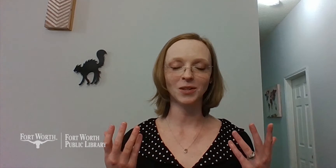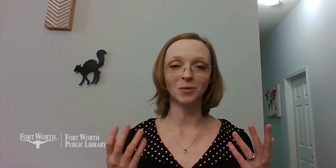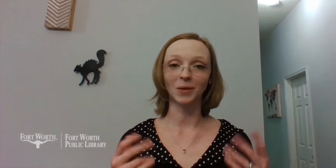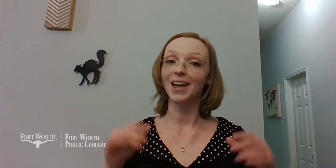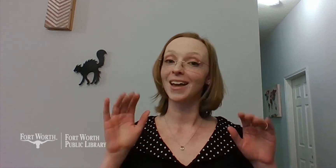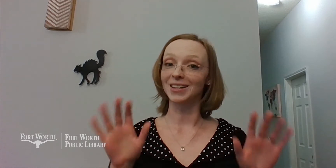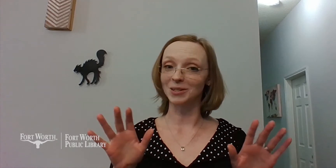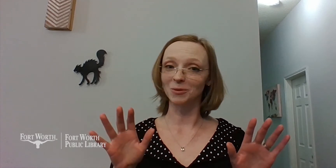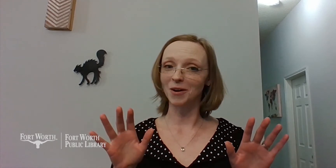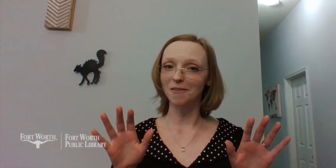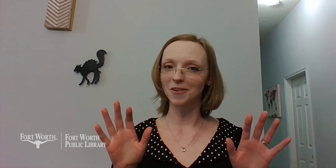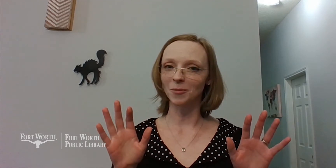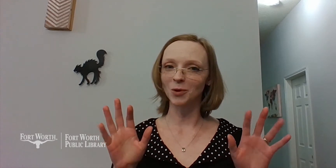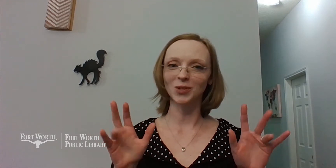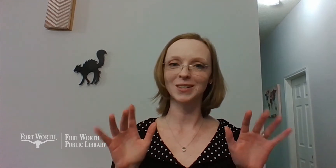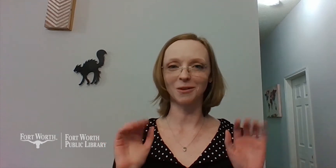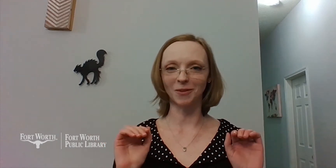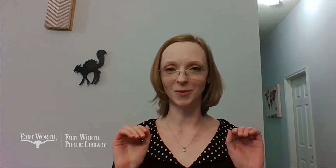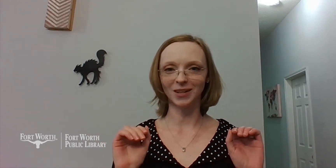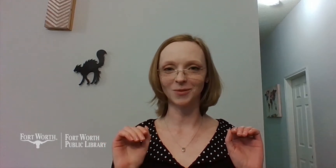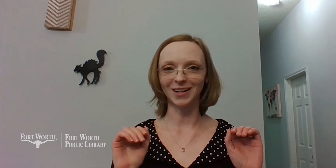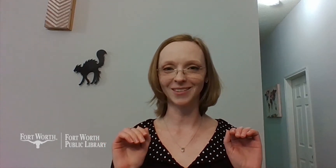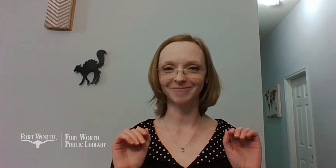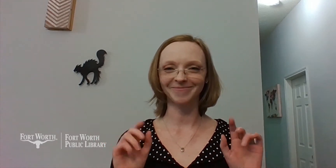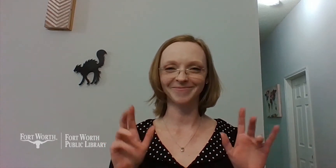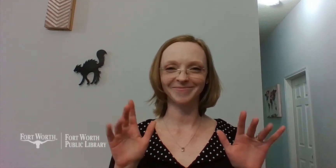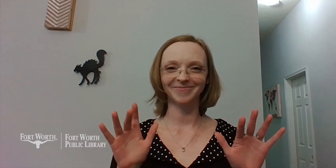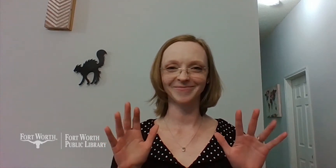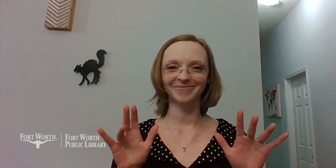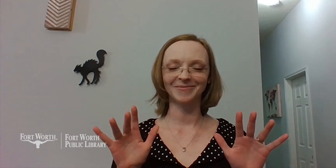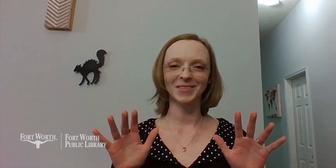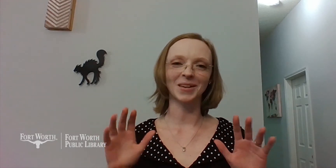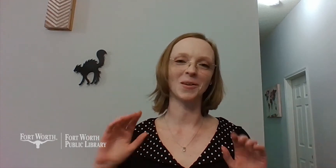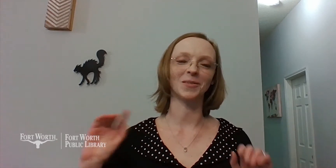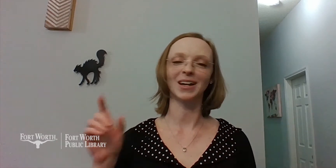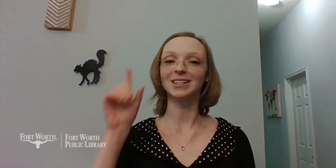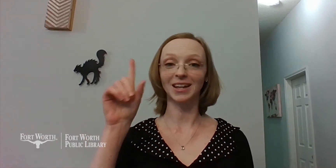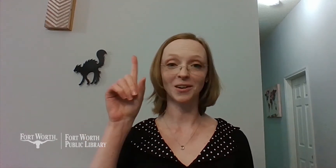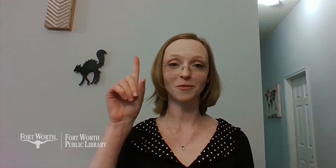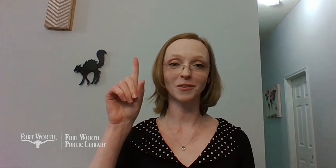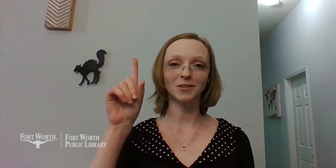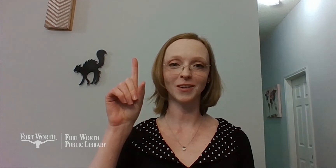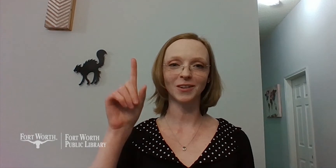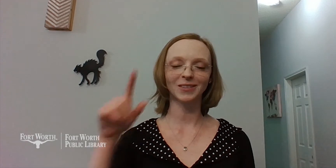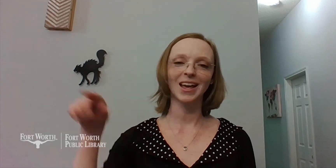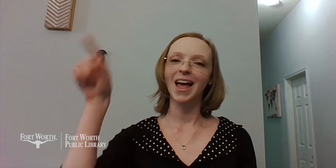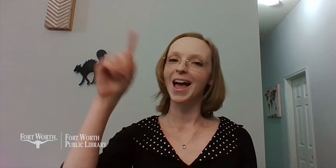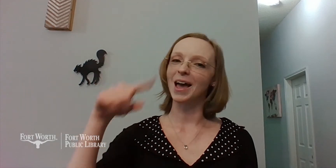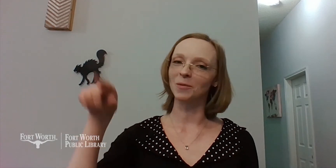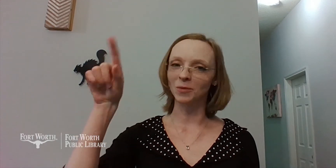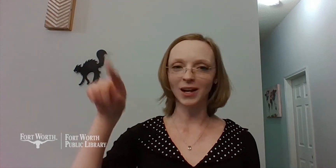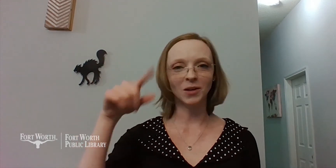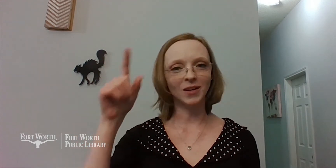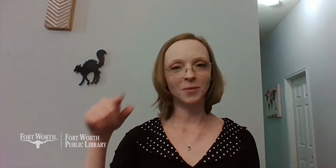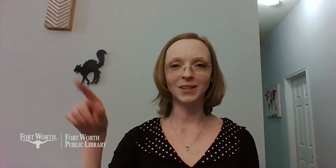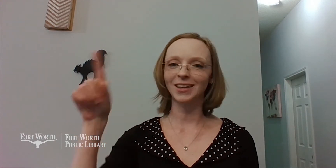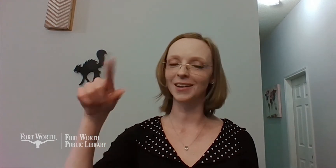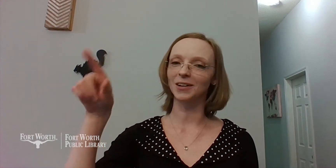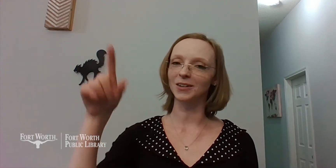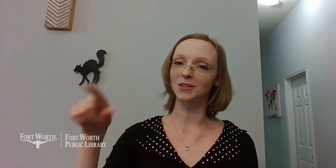you. It does require finger motion so everyone get ready. Alright, take out your first finger and write your name in the air because